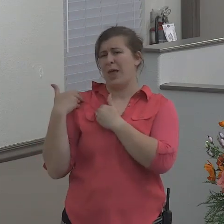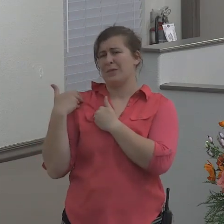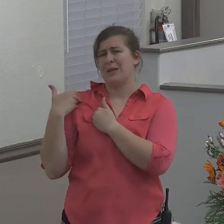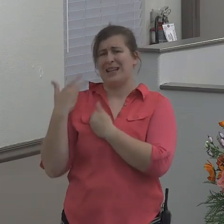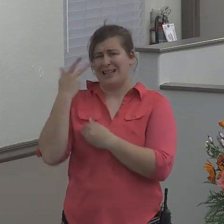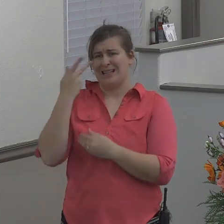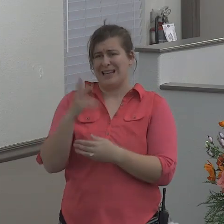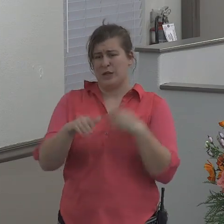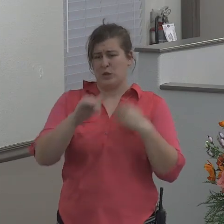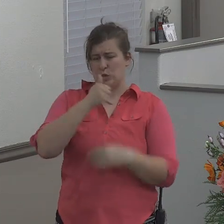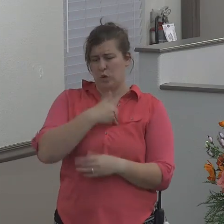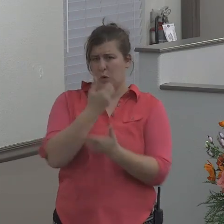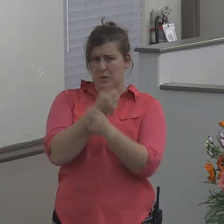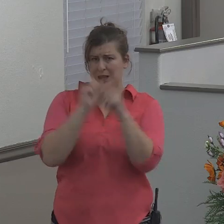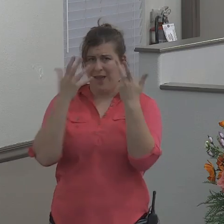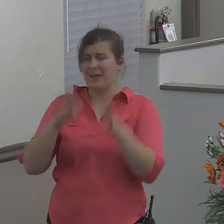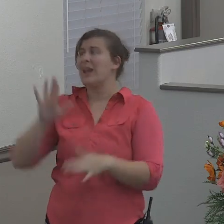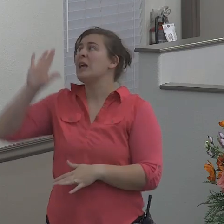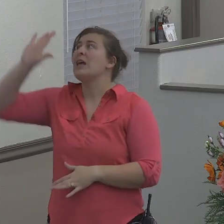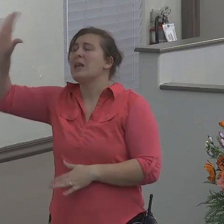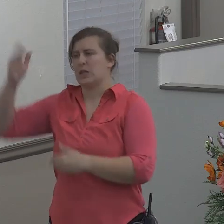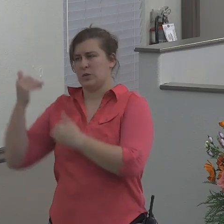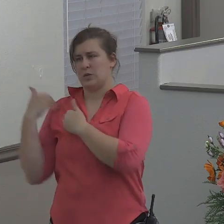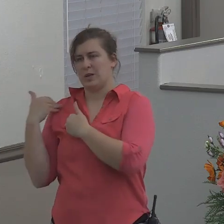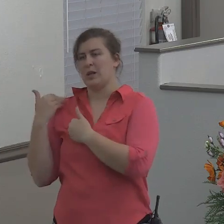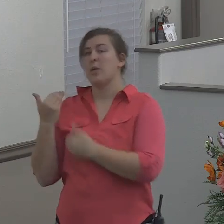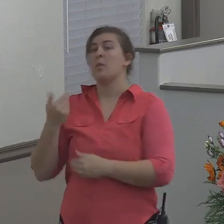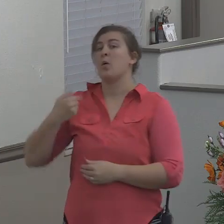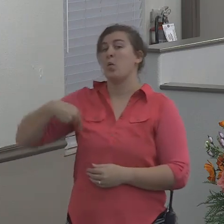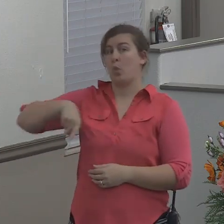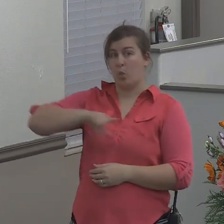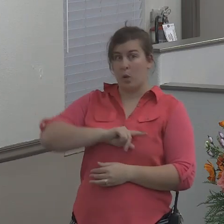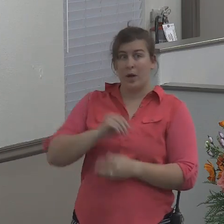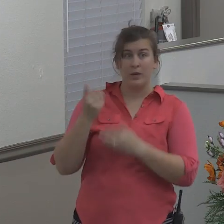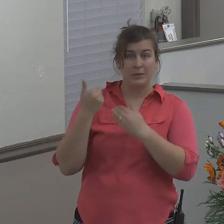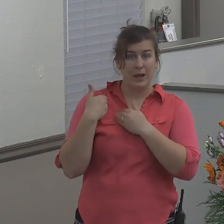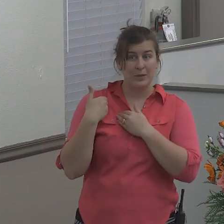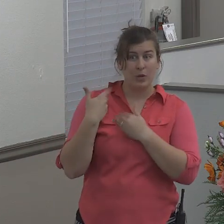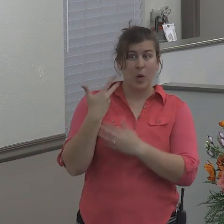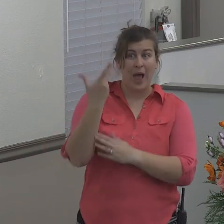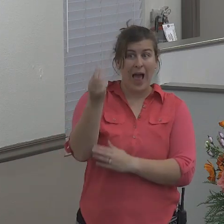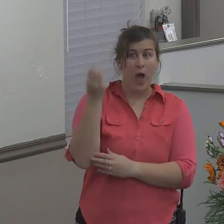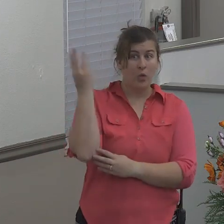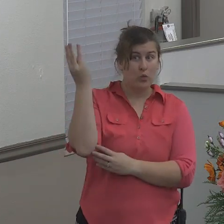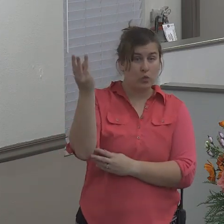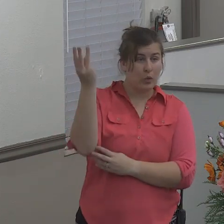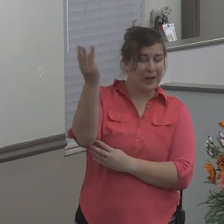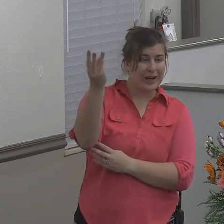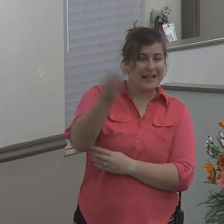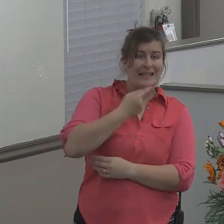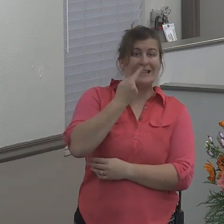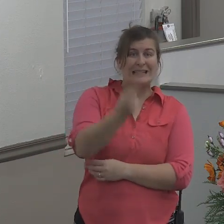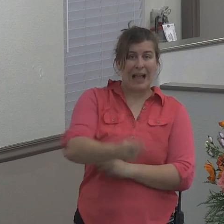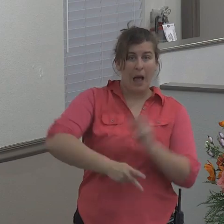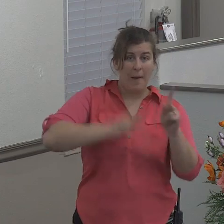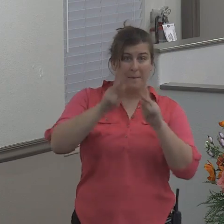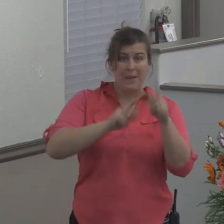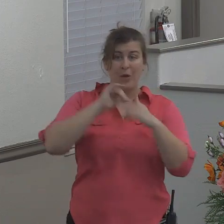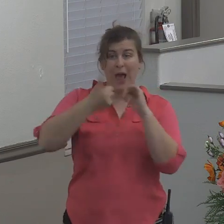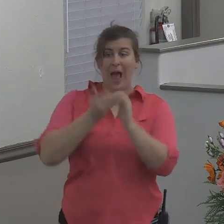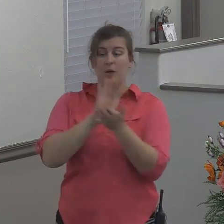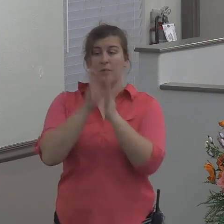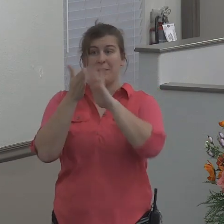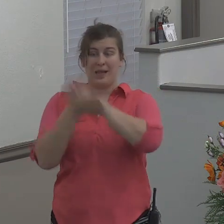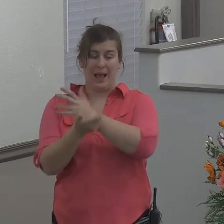that's God's job all we're commanded to do is to go out and witness to tell people how to get saved